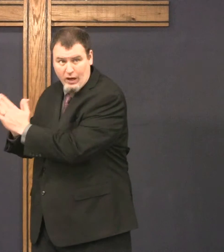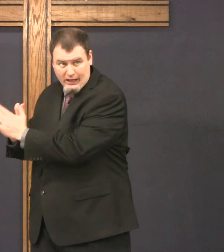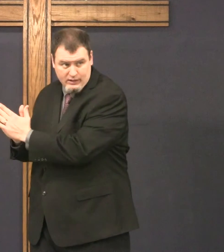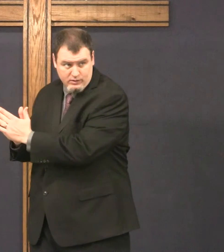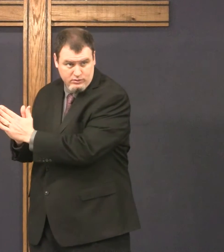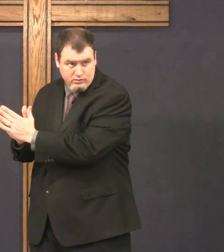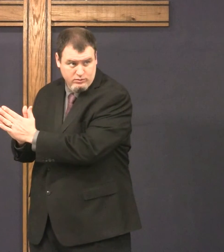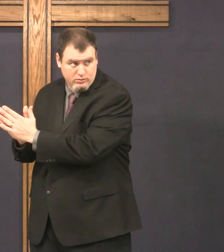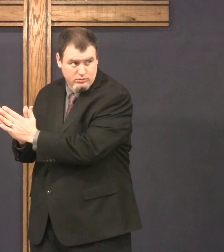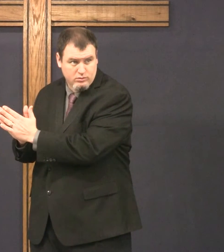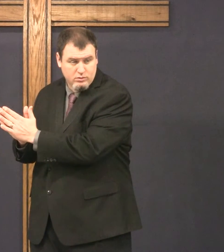He went to pray.